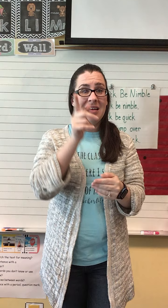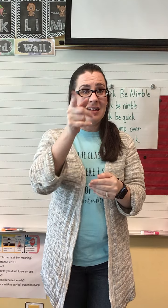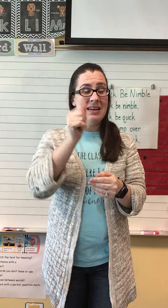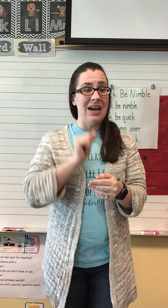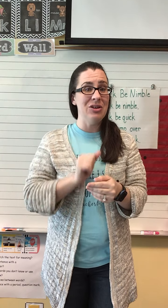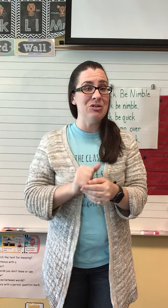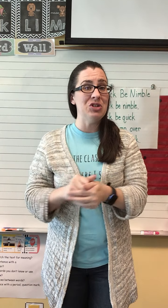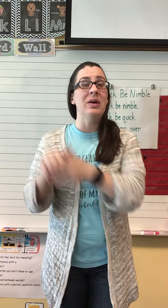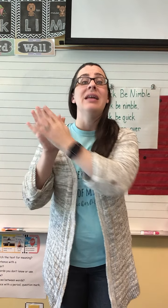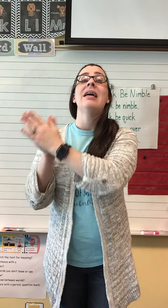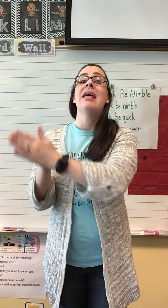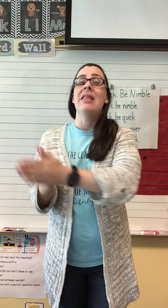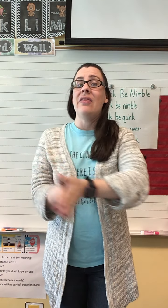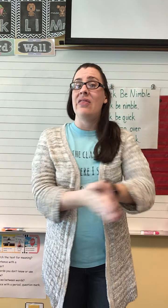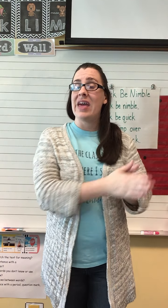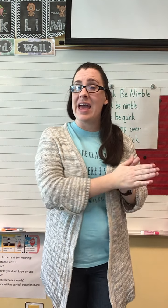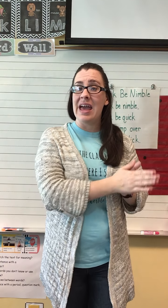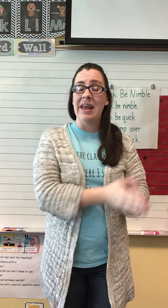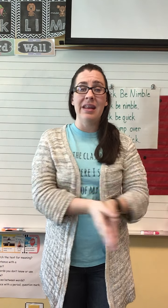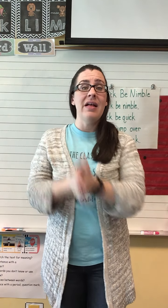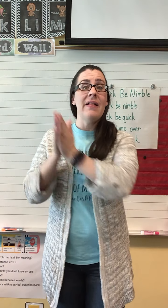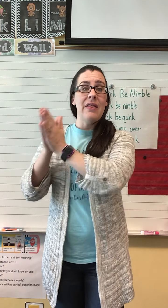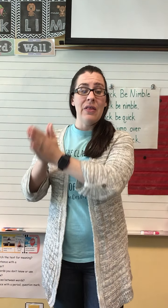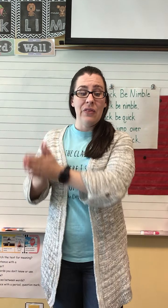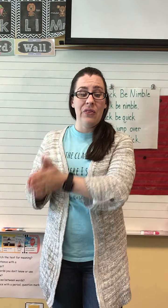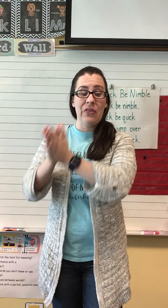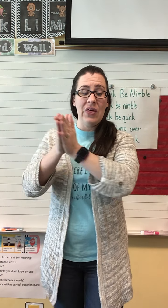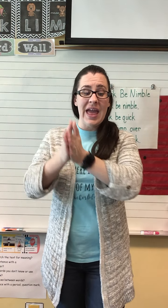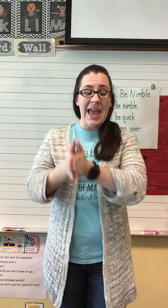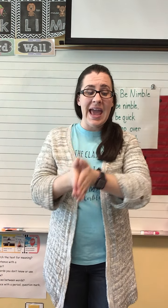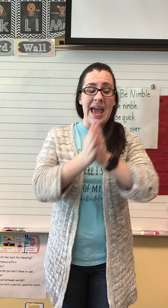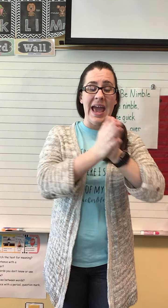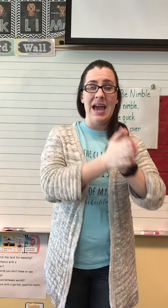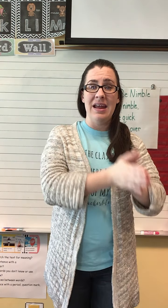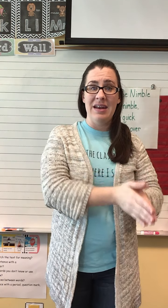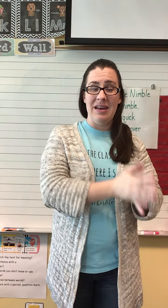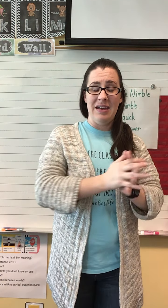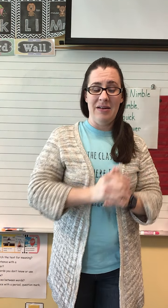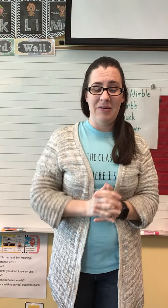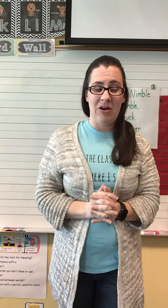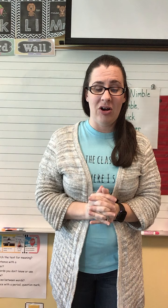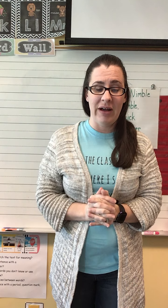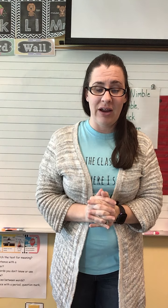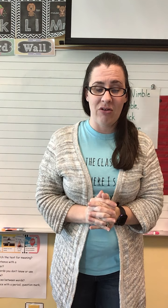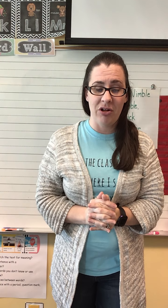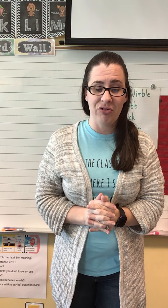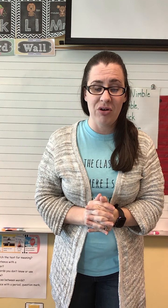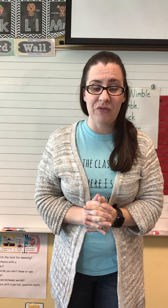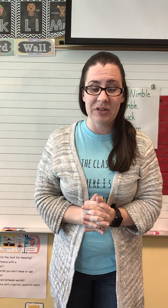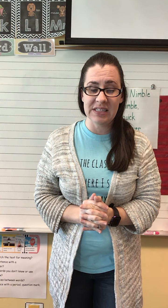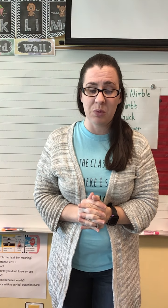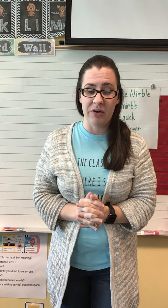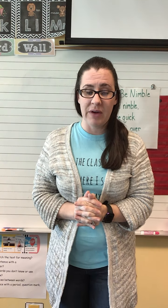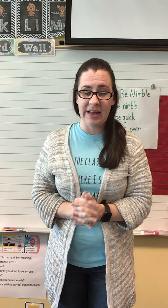Now, you do it. Then. V. E. N. All right. You're on your own for this one. Ready?